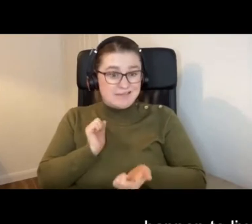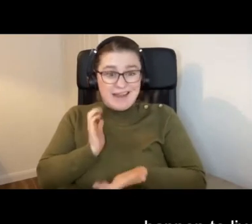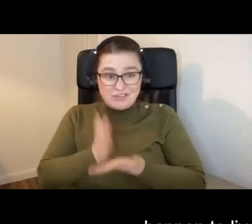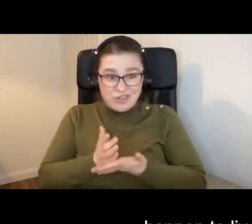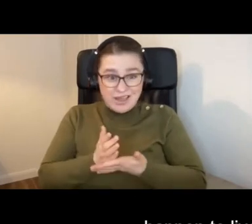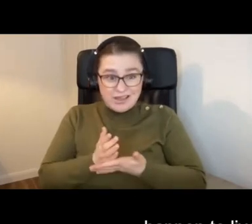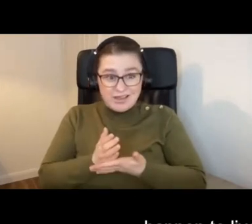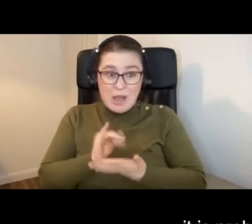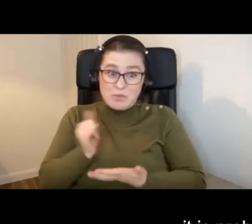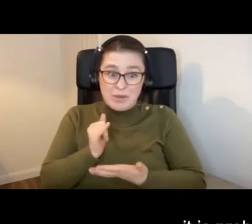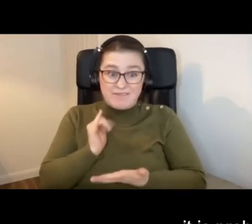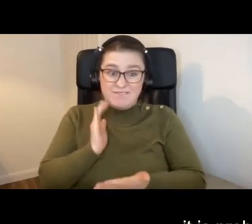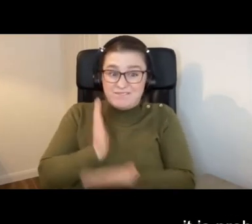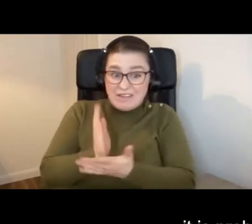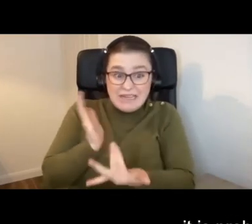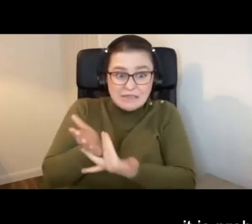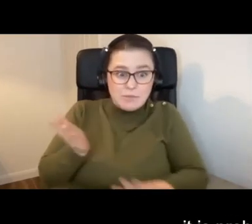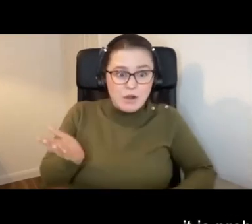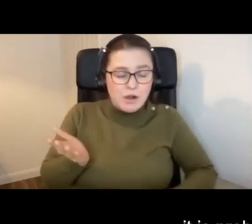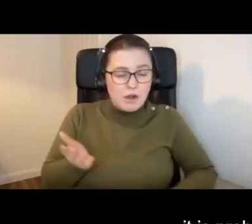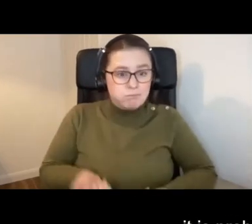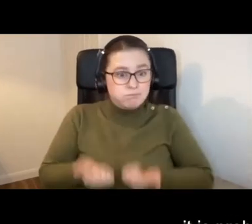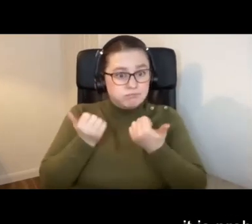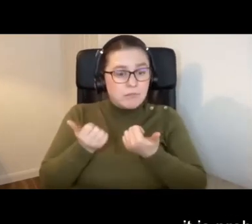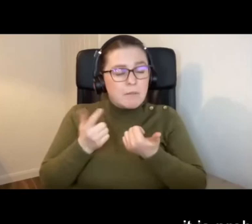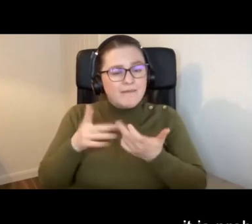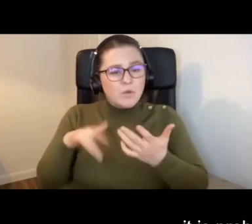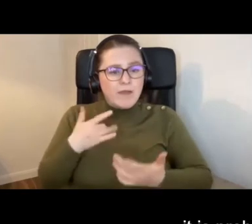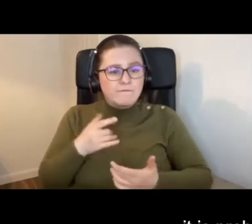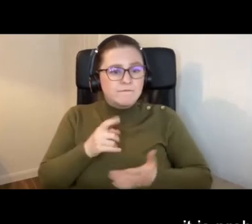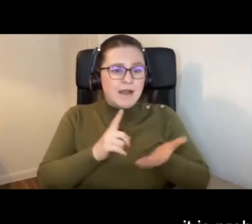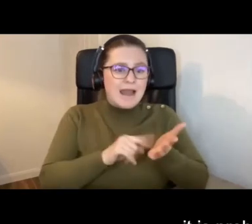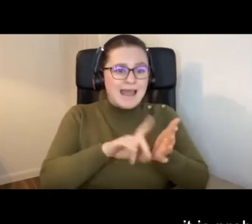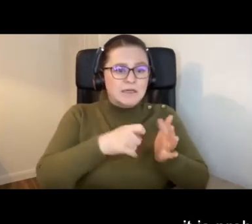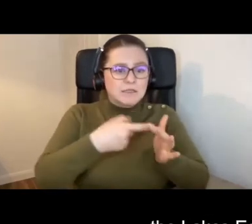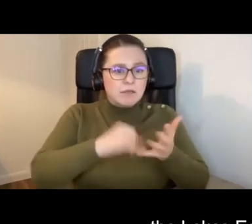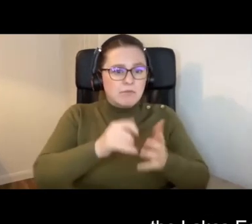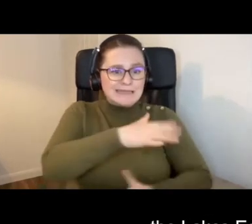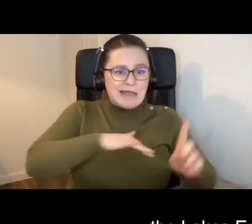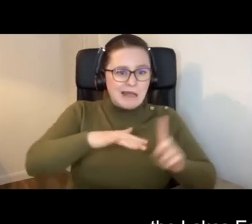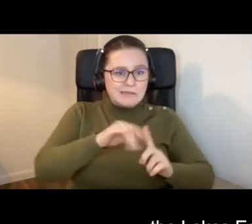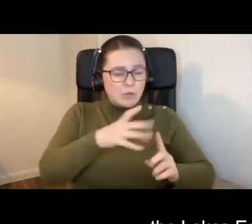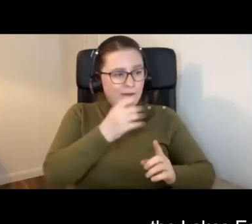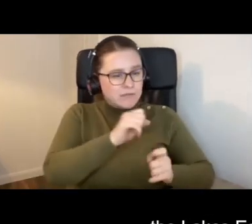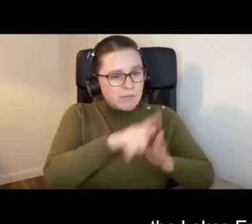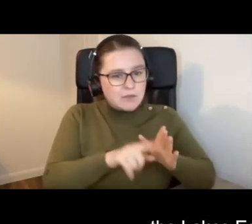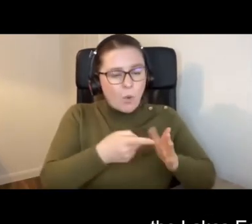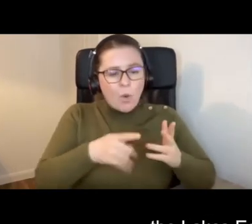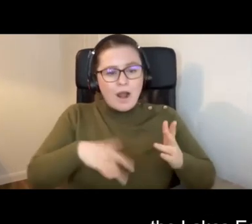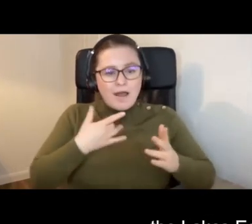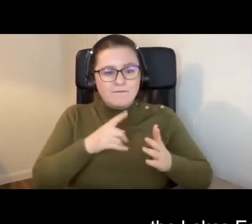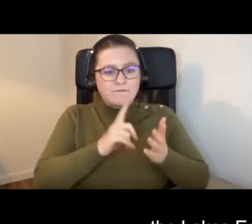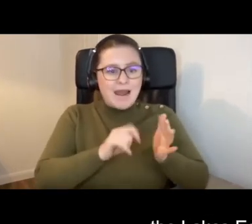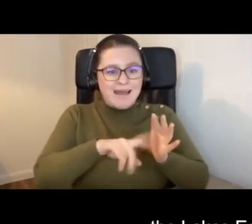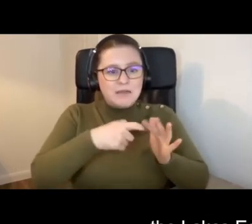it is probably very accessible. But if you live on the Lakes Estate and you have a disability, or if you live on the Lakes